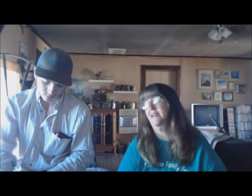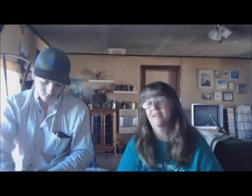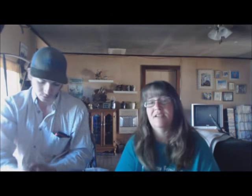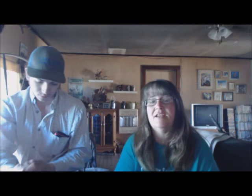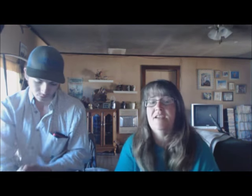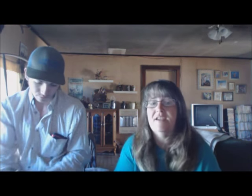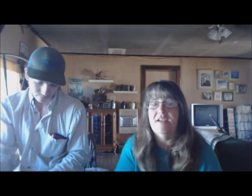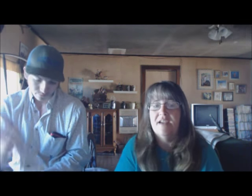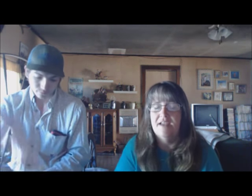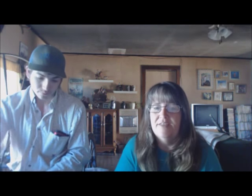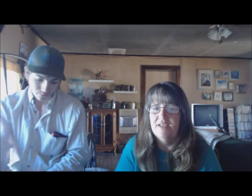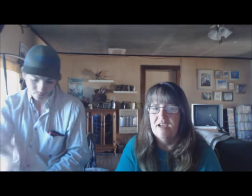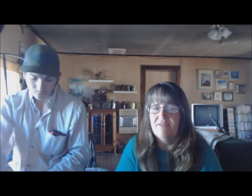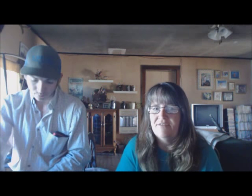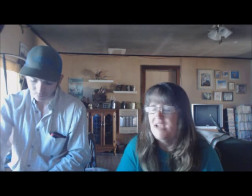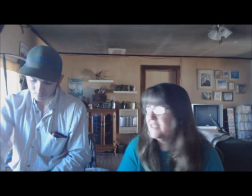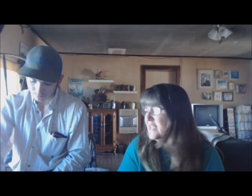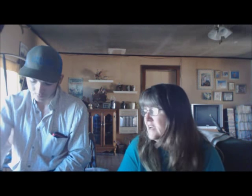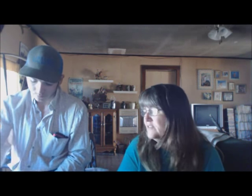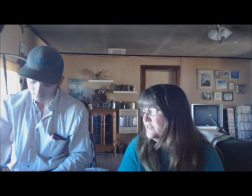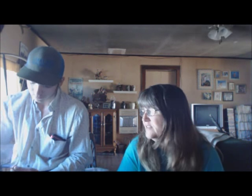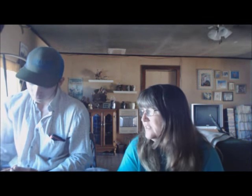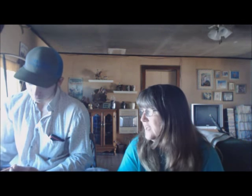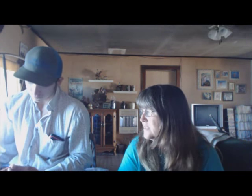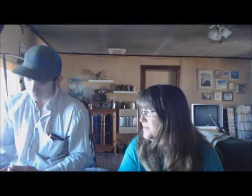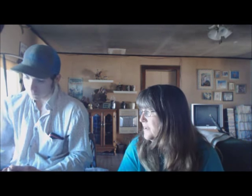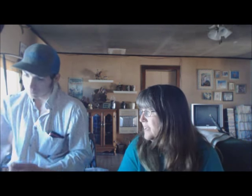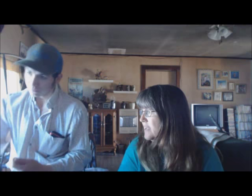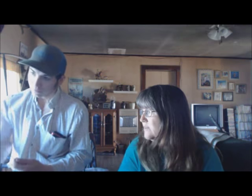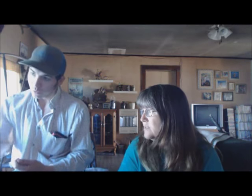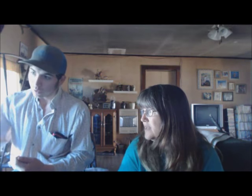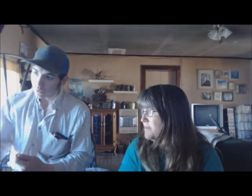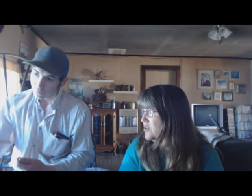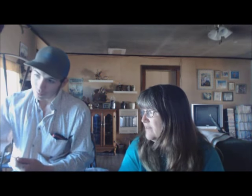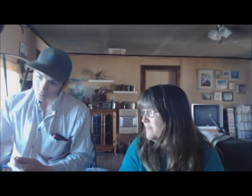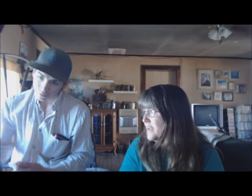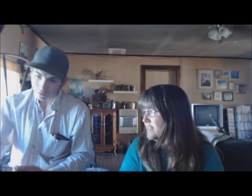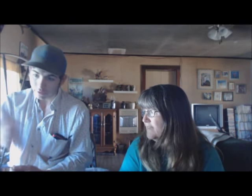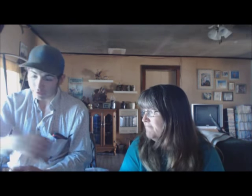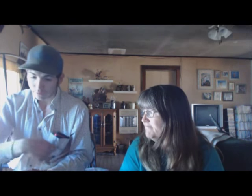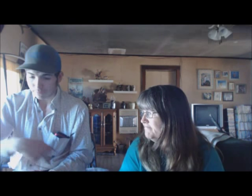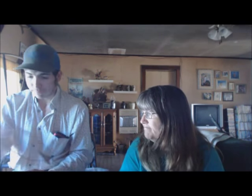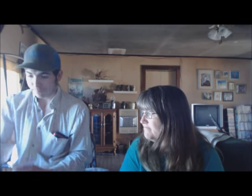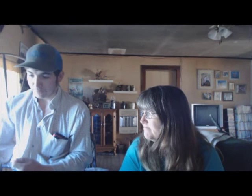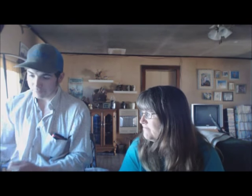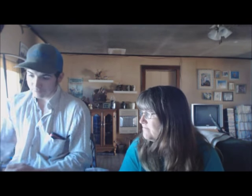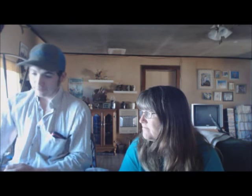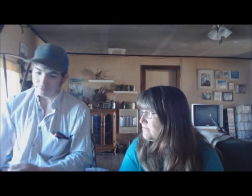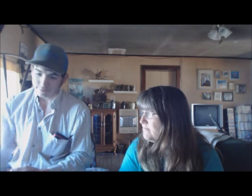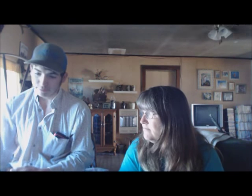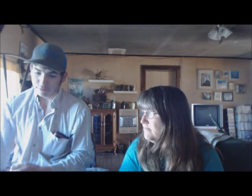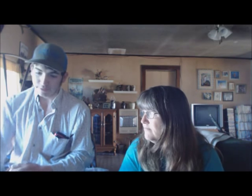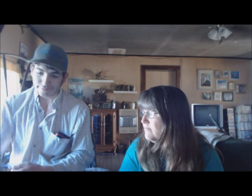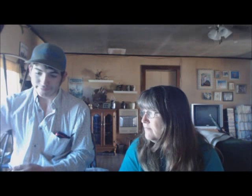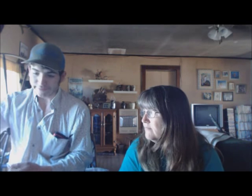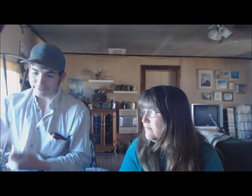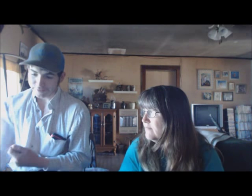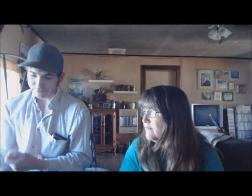there. Nope. And then got flagged out. Now, explain. What's that mean, you got flagged out? It means I did something illegal